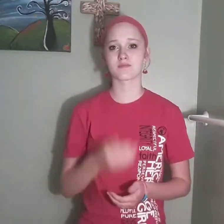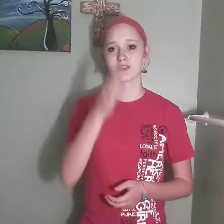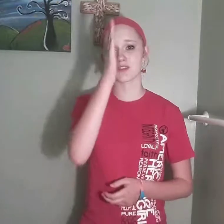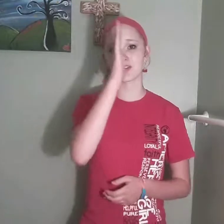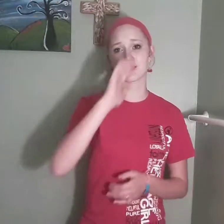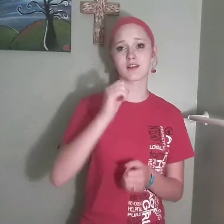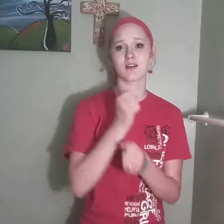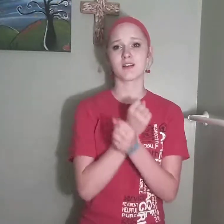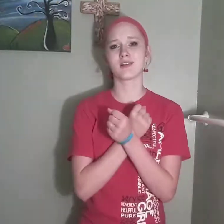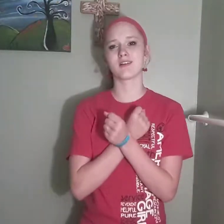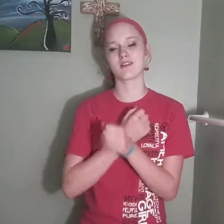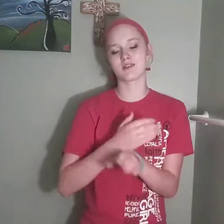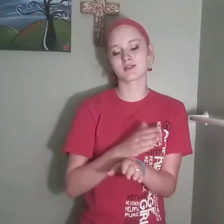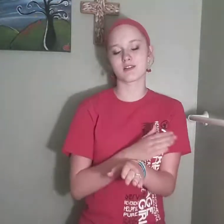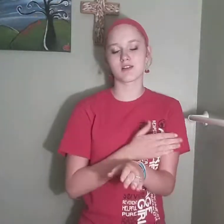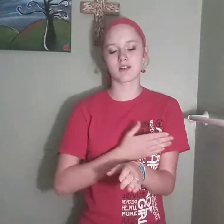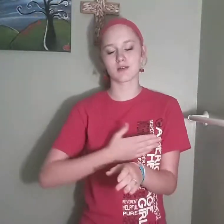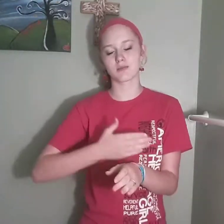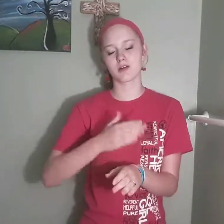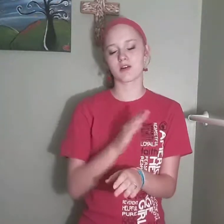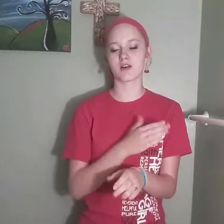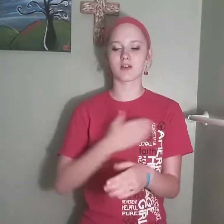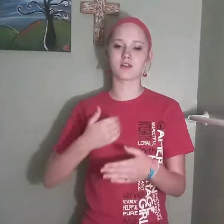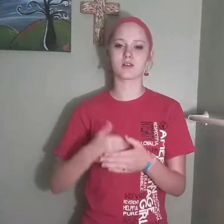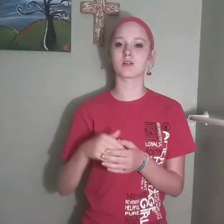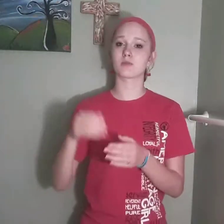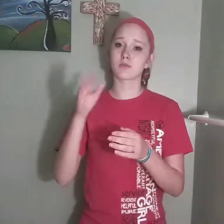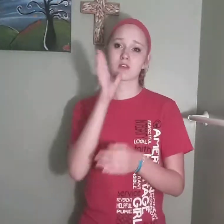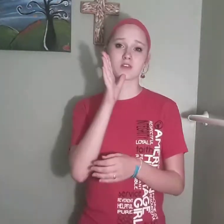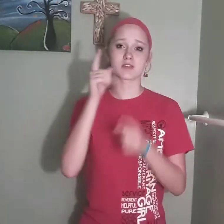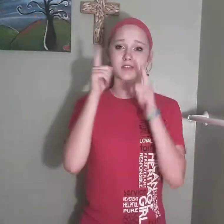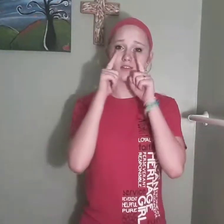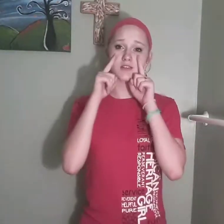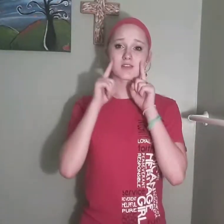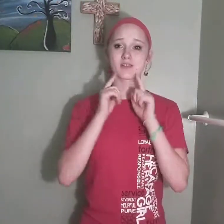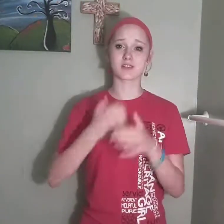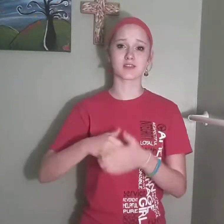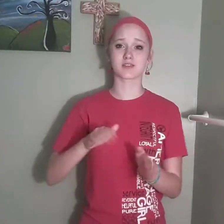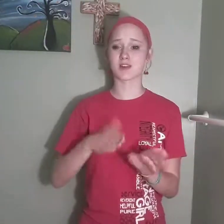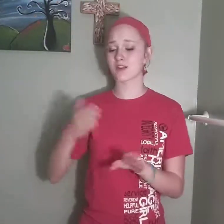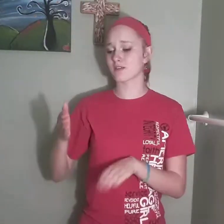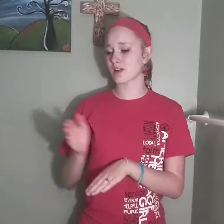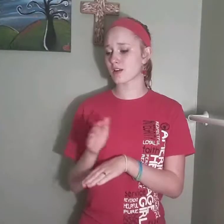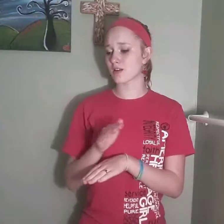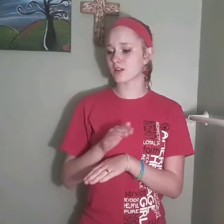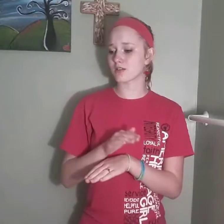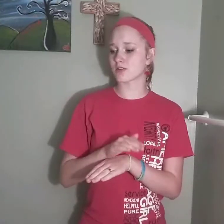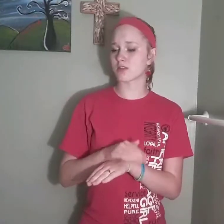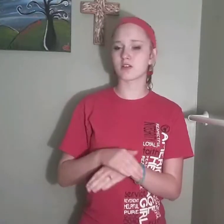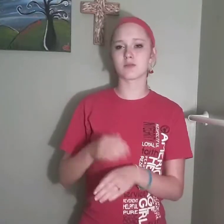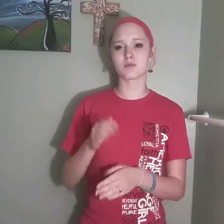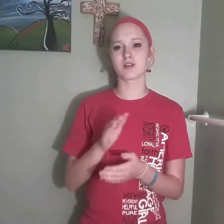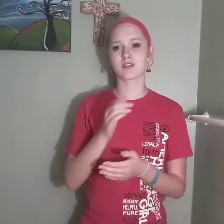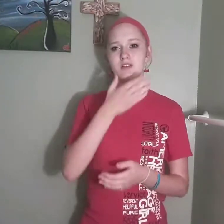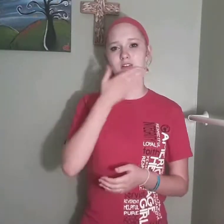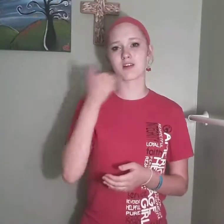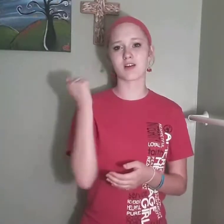God loves a lullaby in a mother's tears in the dead of night Better than a